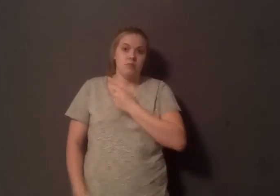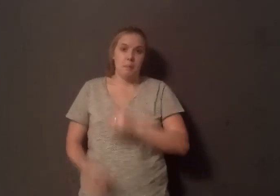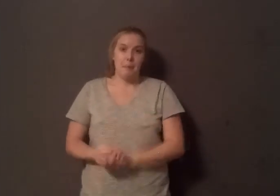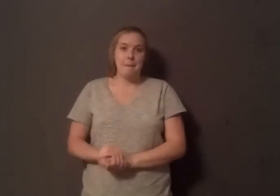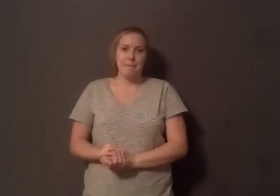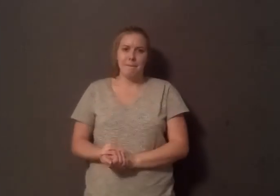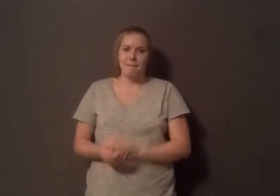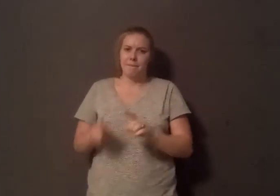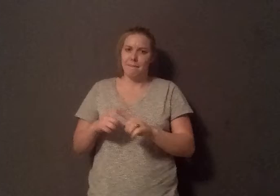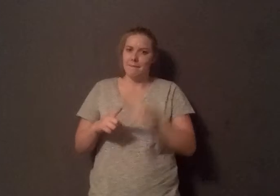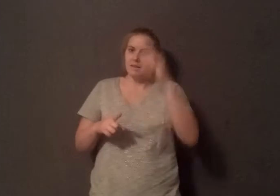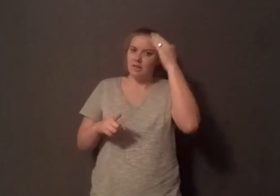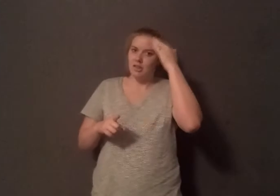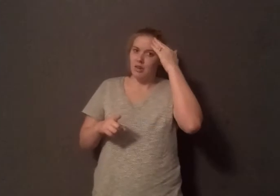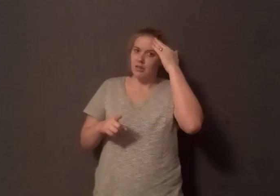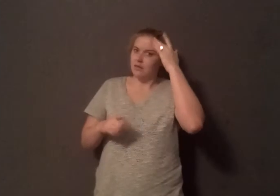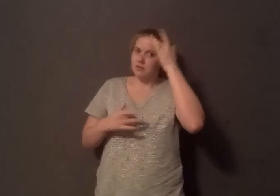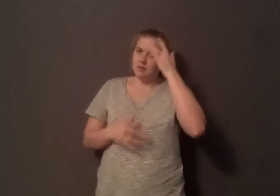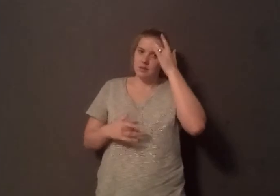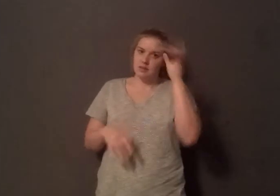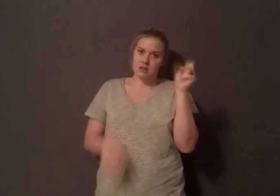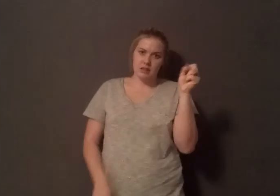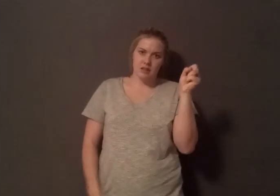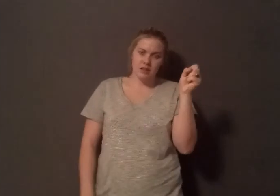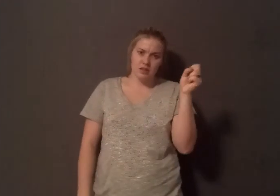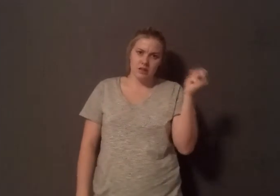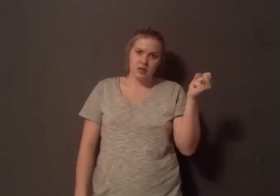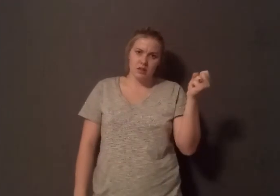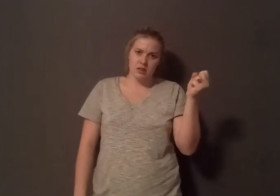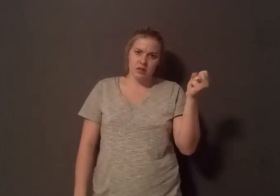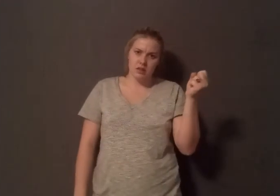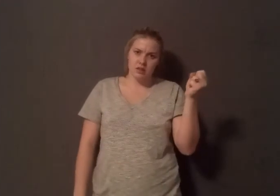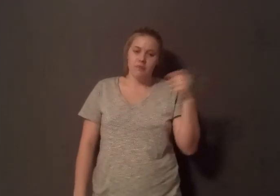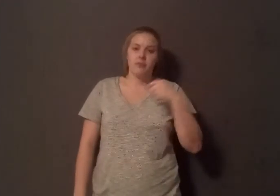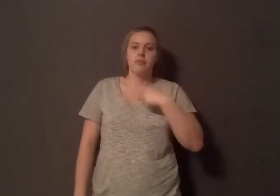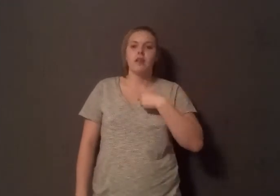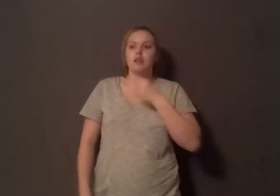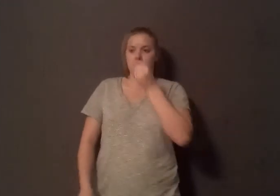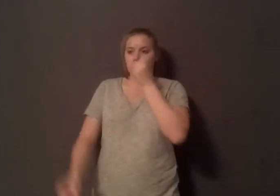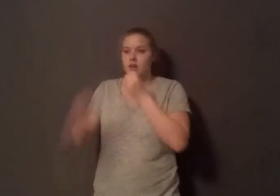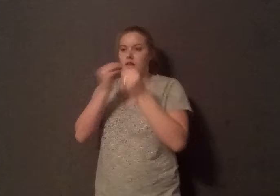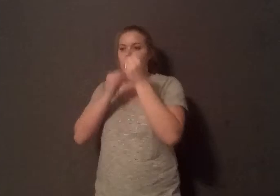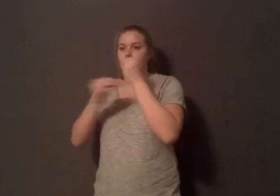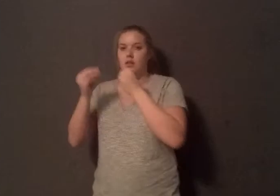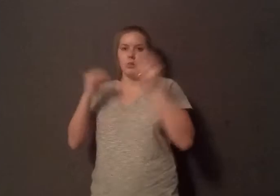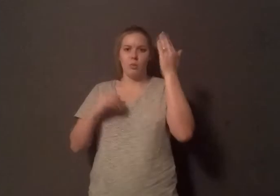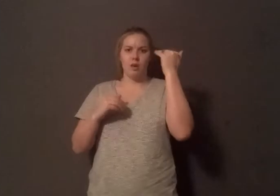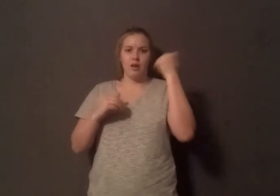knows is going to make them ill. Ultimately, what that boils down to is the government is telling me as an African American to eat food that's going to make me ill for no health benefit so